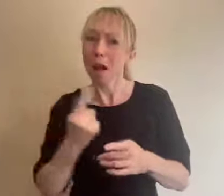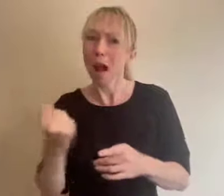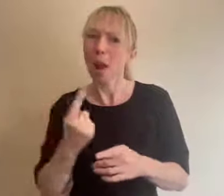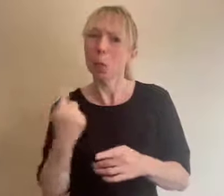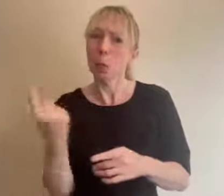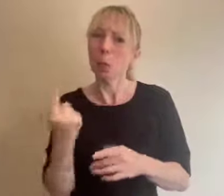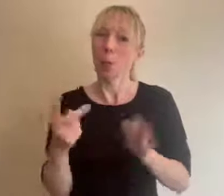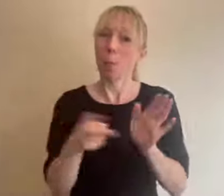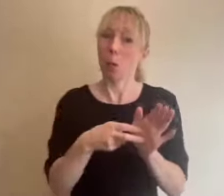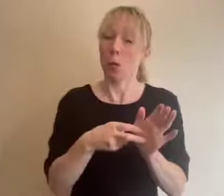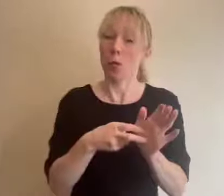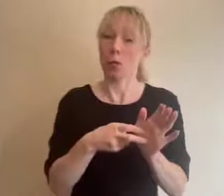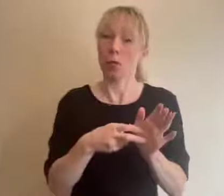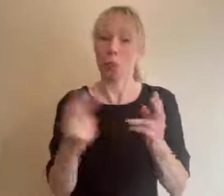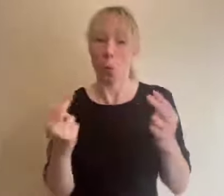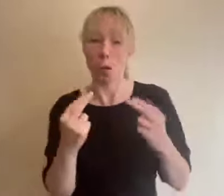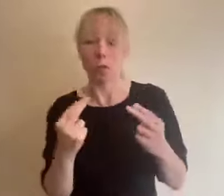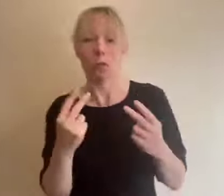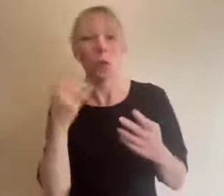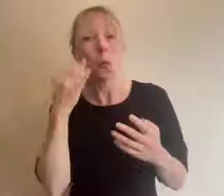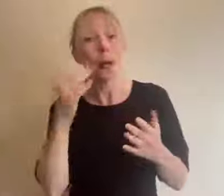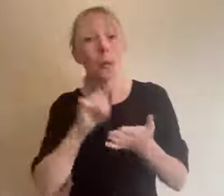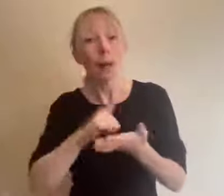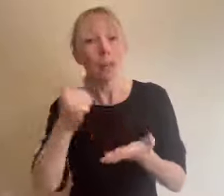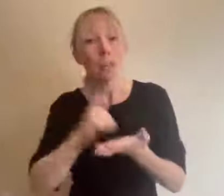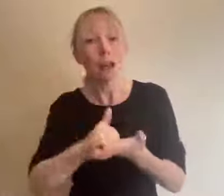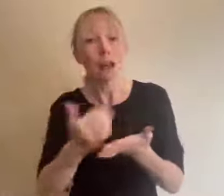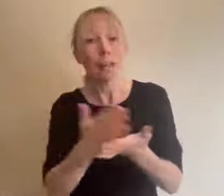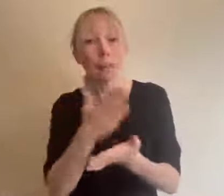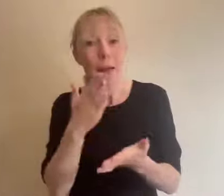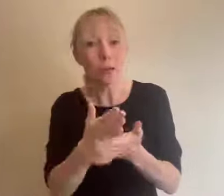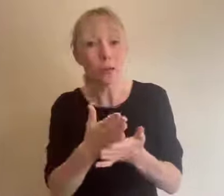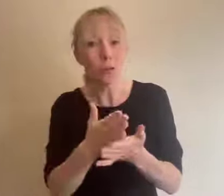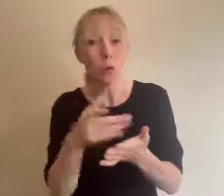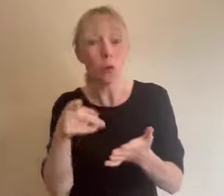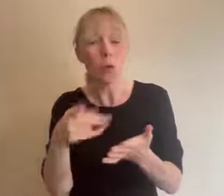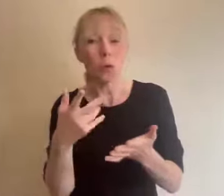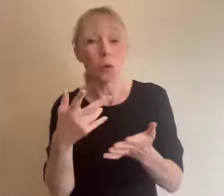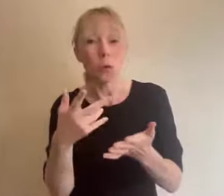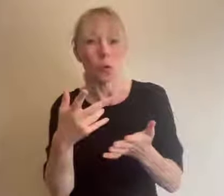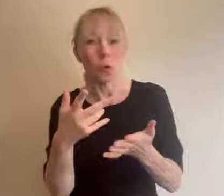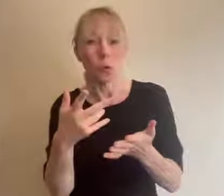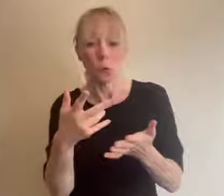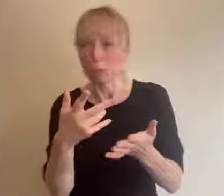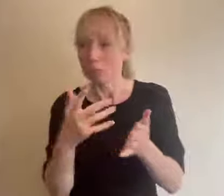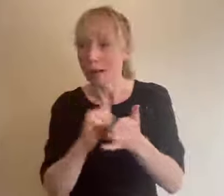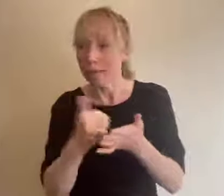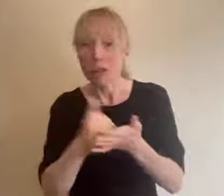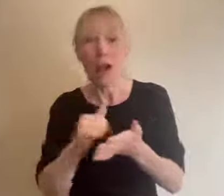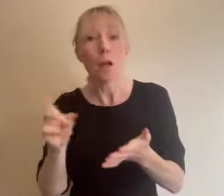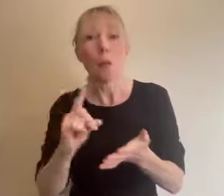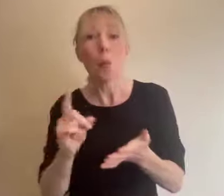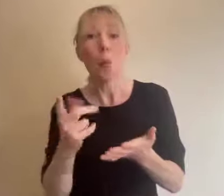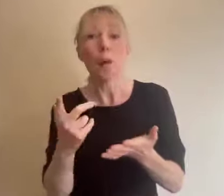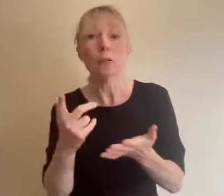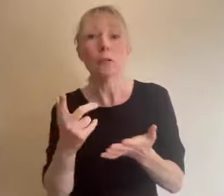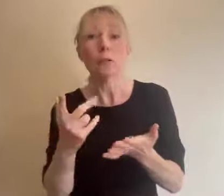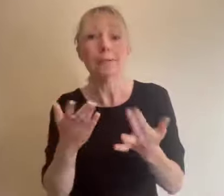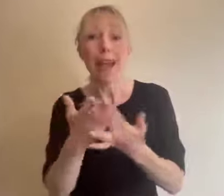always advertise what access provisions you have in place the burden shouldn't be on deaf and disabled people to ask you what is